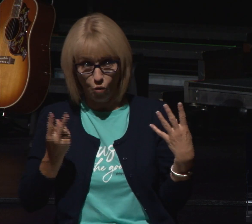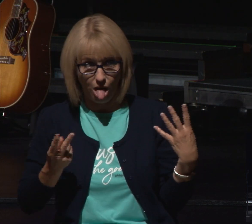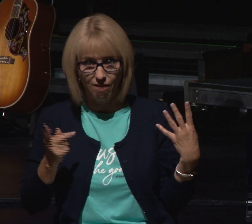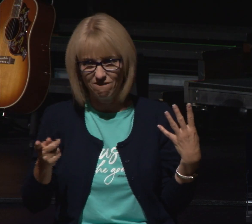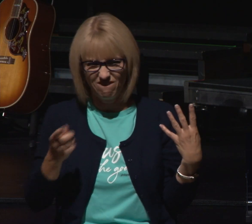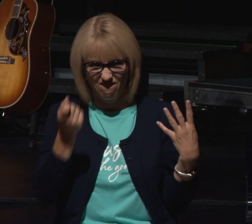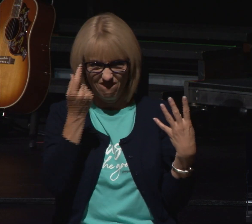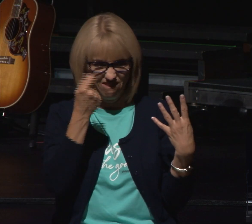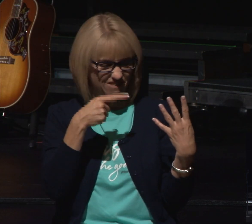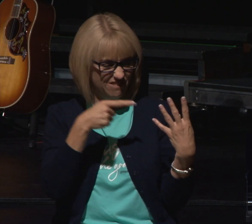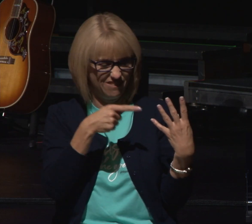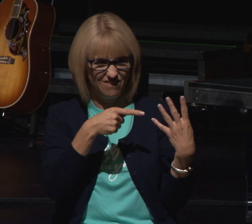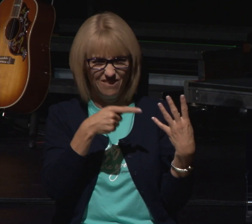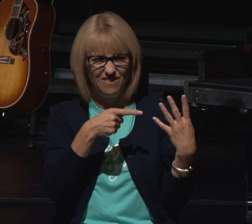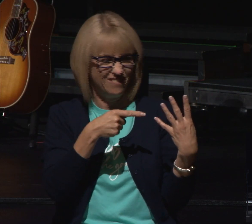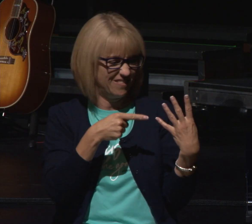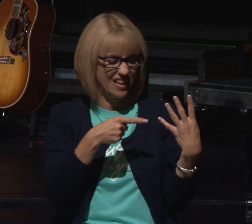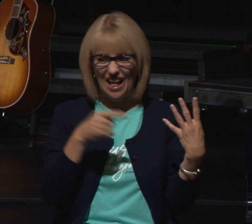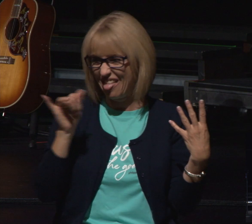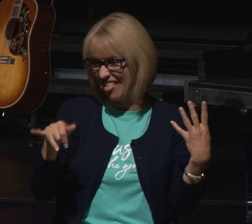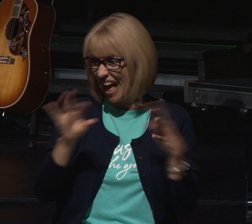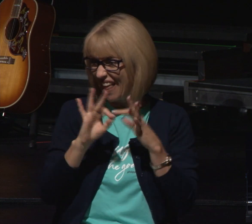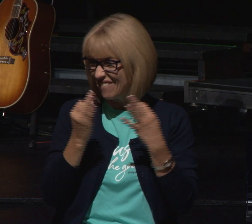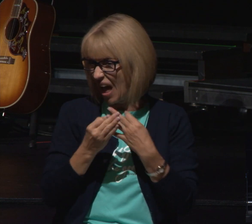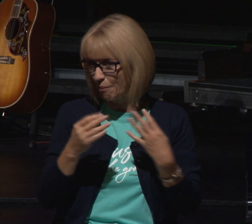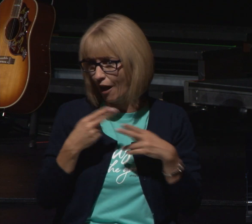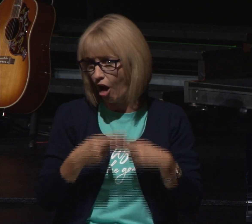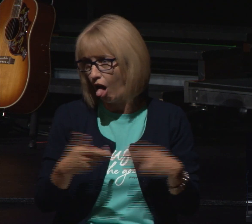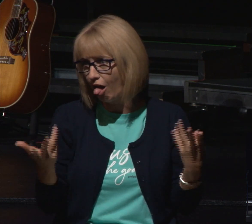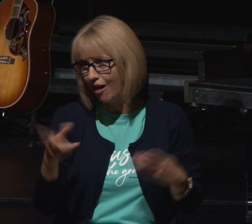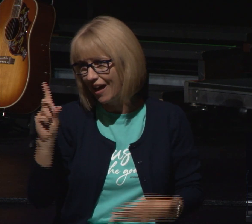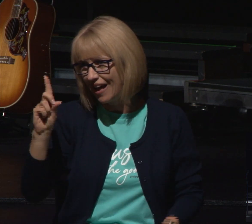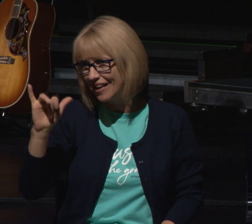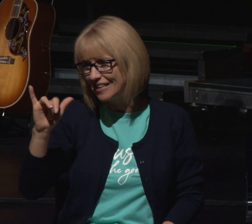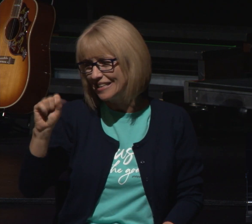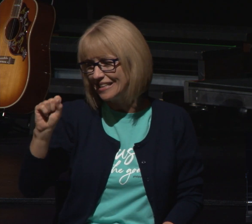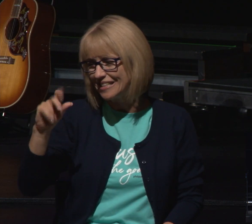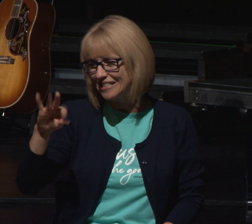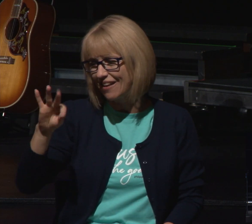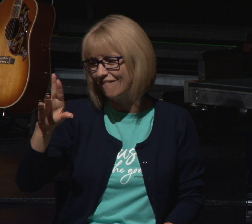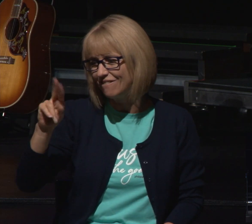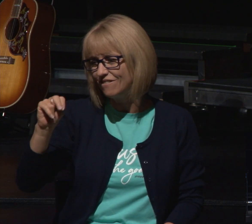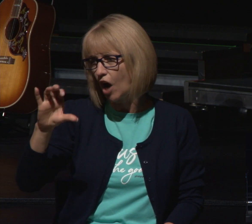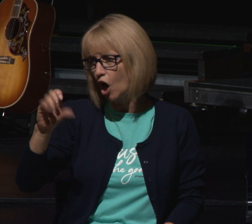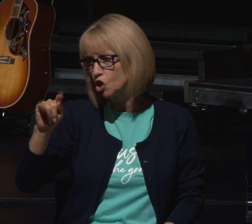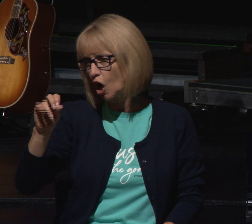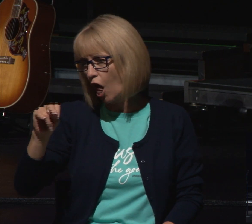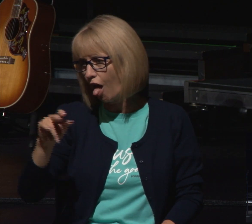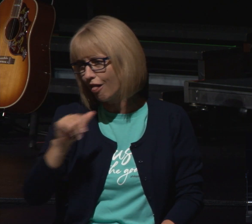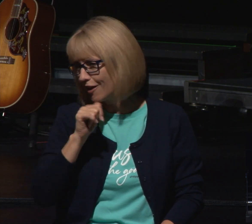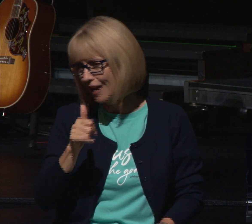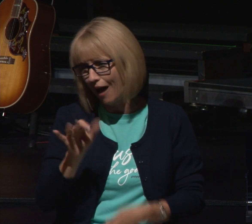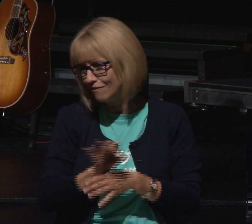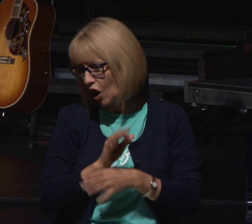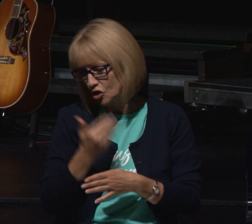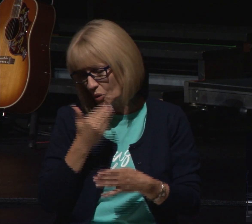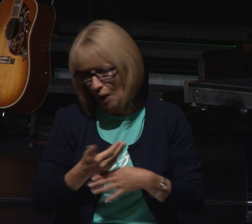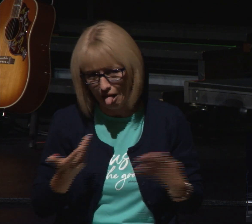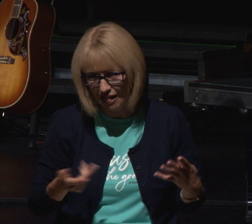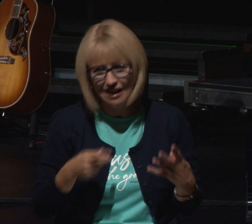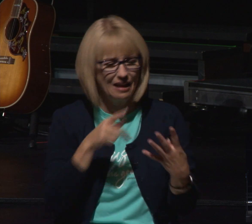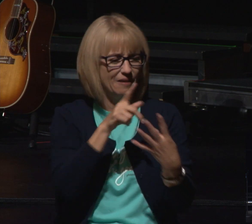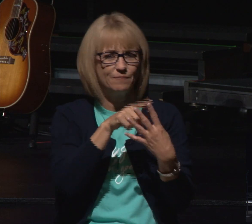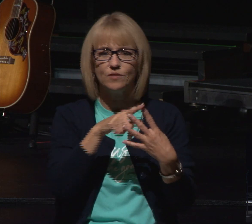term but today we would call this a dysfunctional family all right we're going to see this verse three now Israel loved Joseph